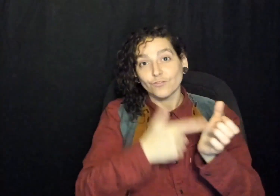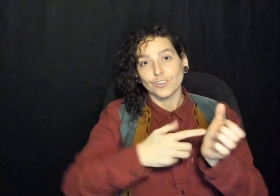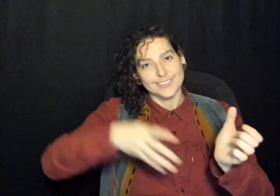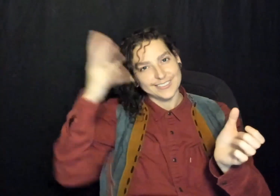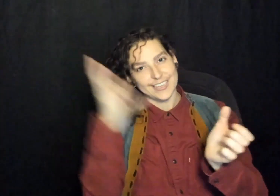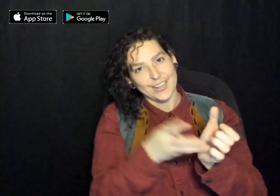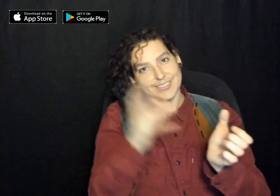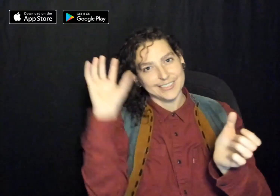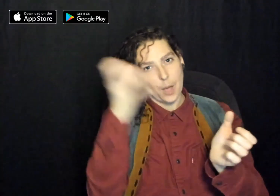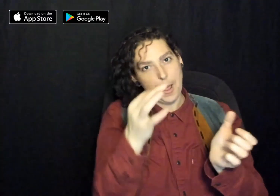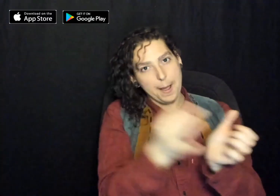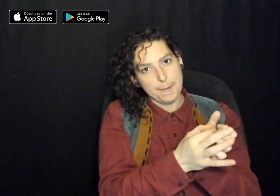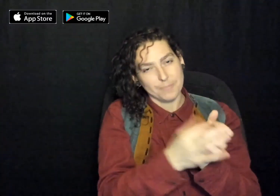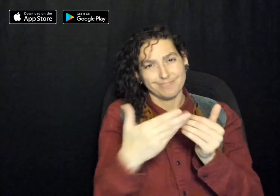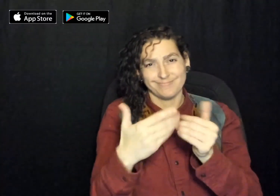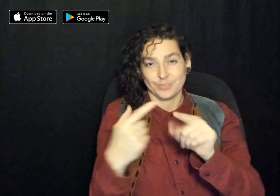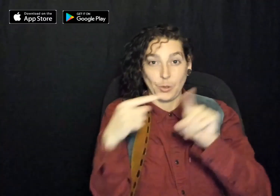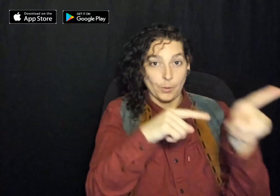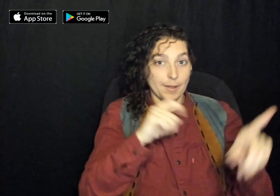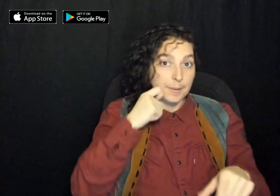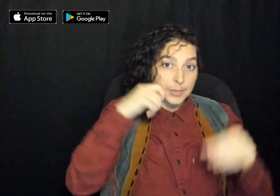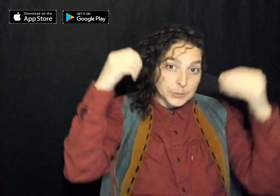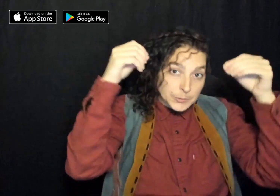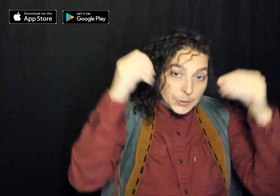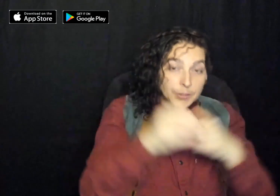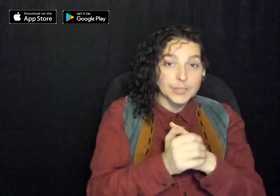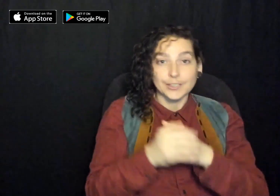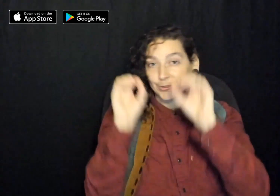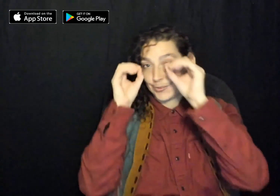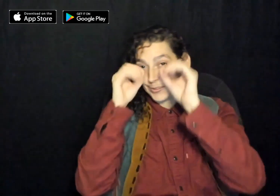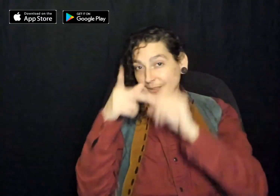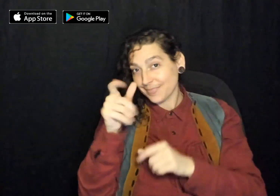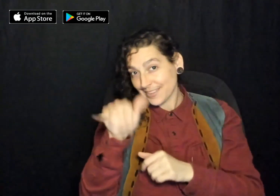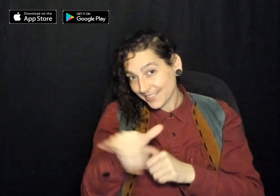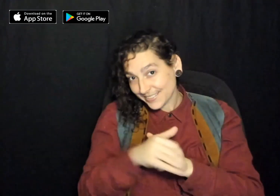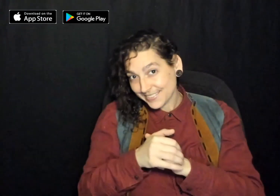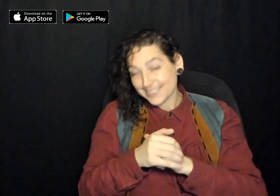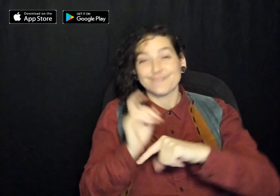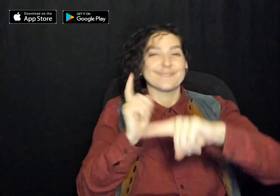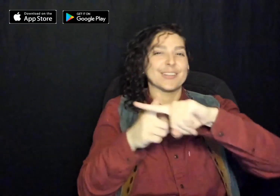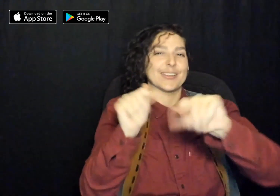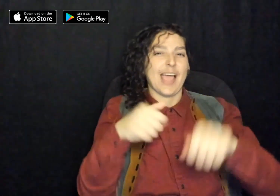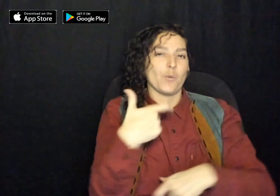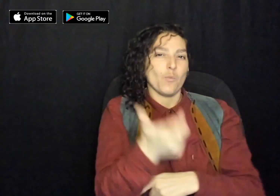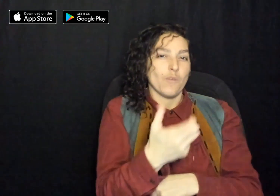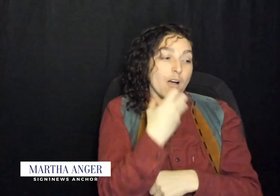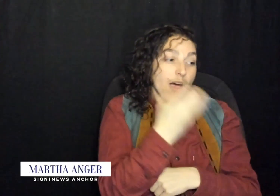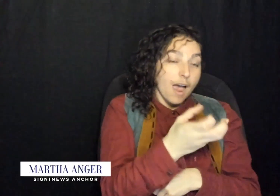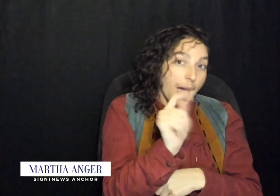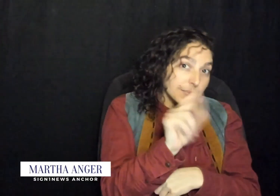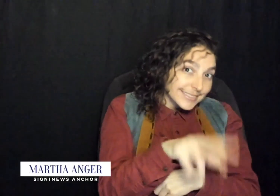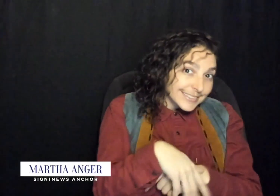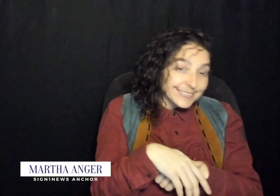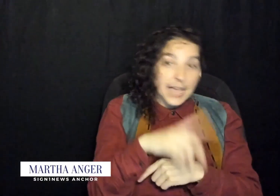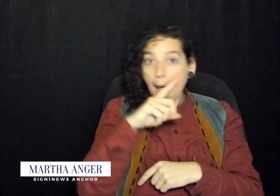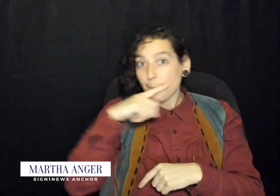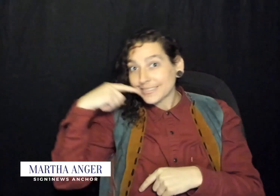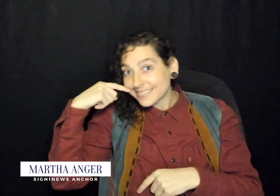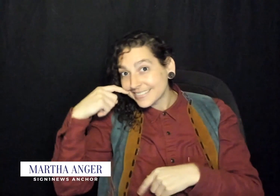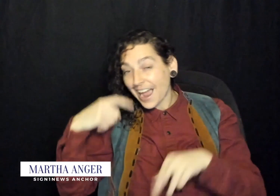app by heading to the App Store or Google Play Store on your smartphone. And you can also watch on Apple TV, Amazon,